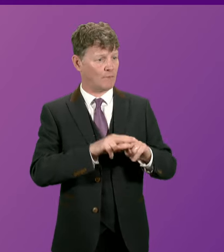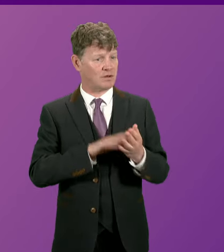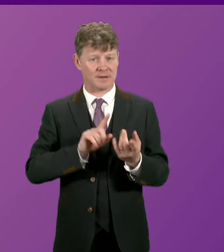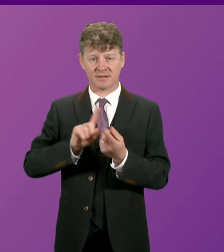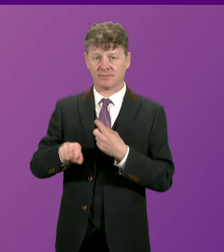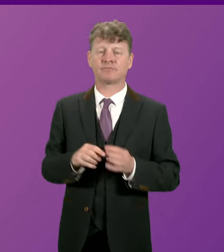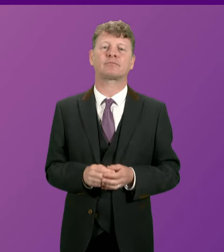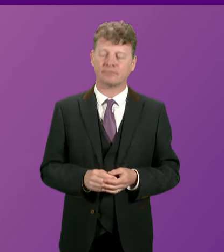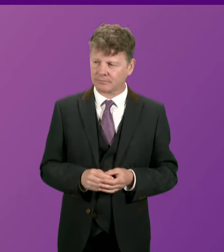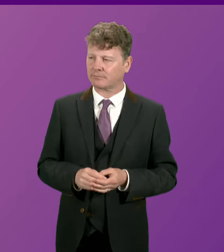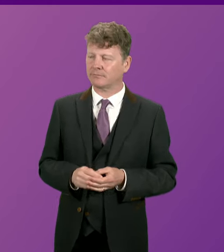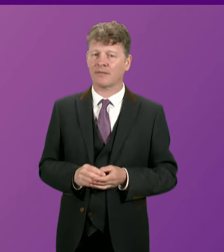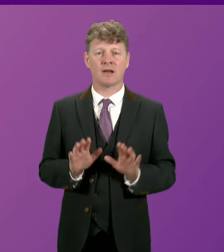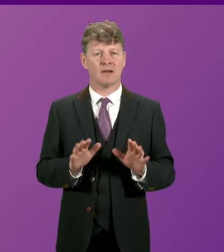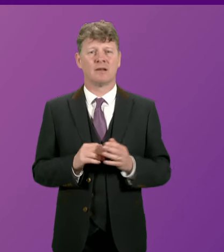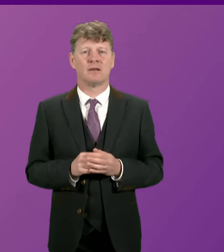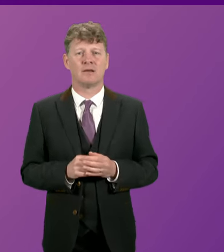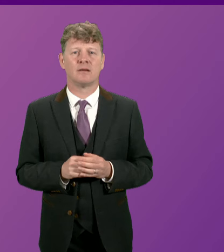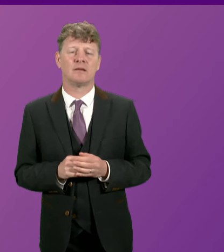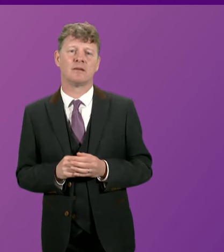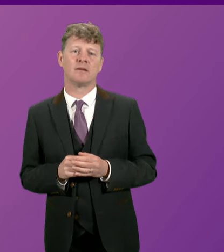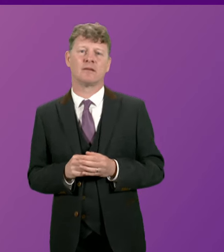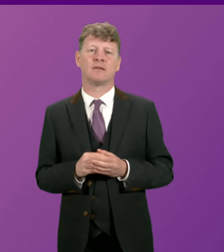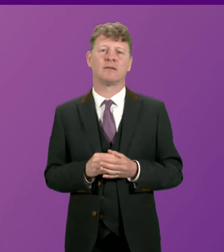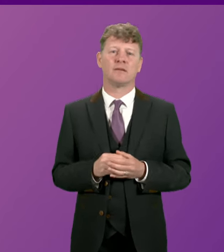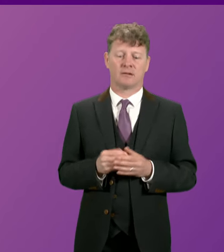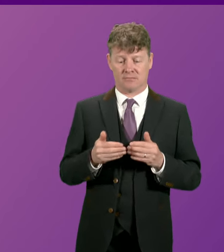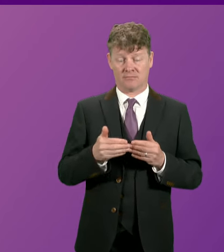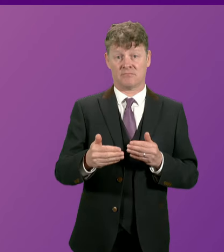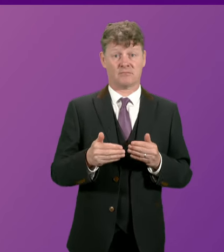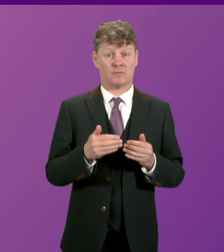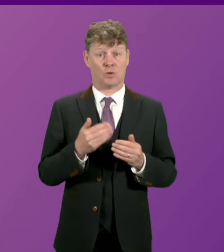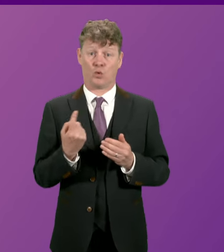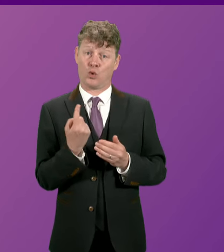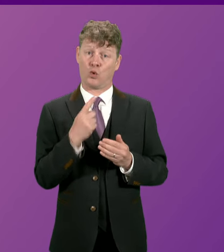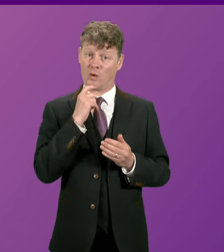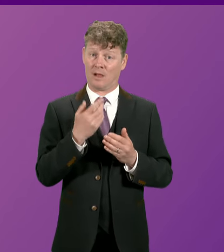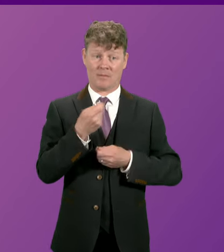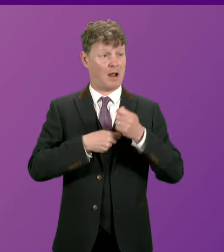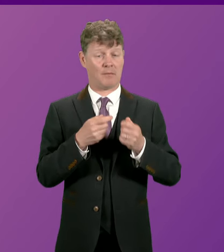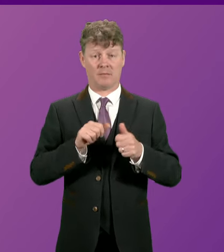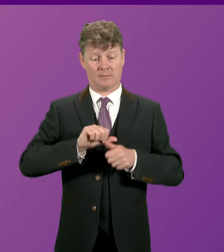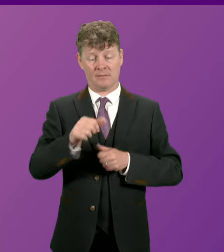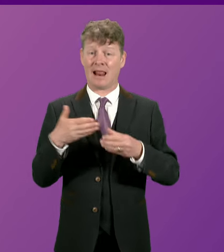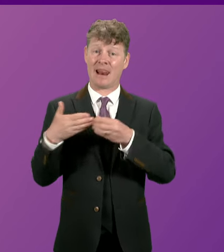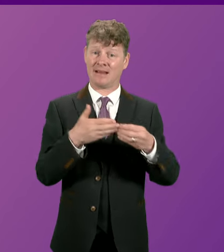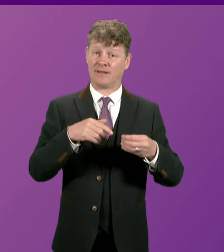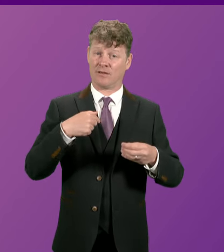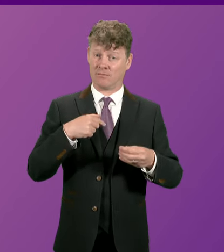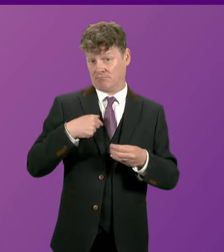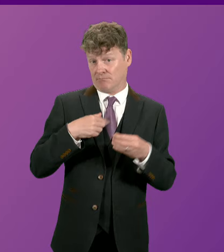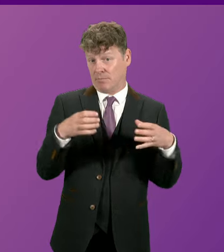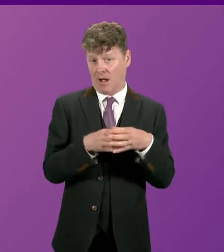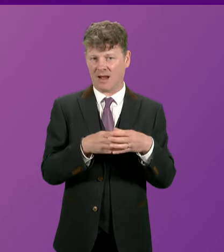Planning Officer, colleagues who will be potentially standing for the leadership of my party, they will stand on a